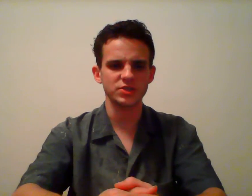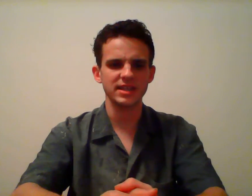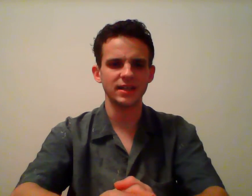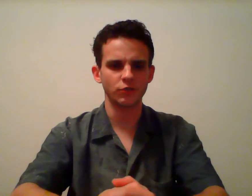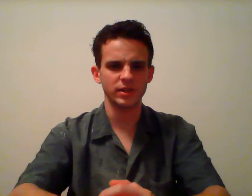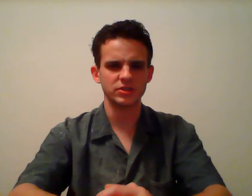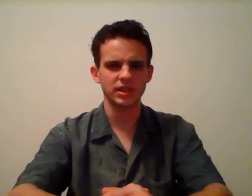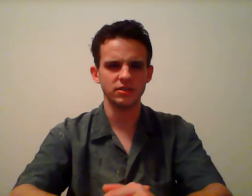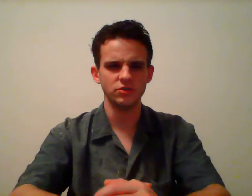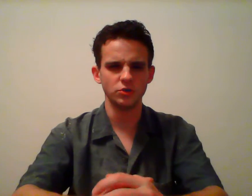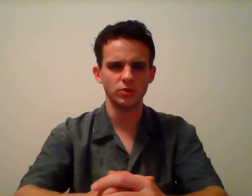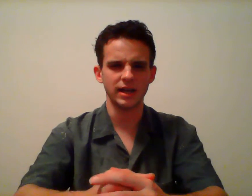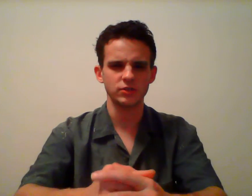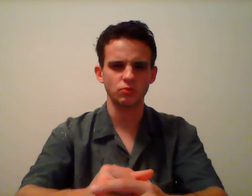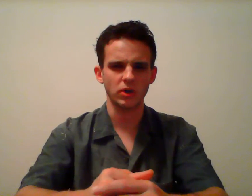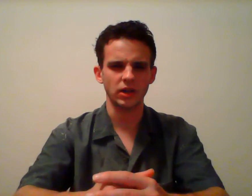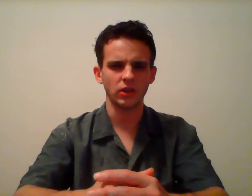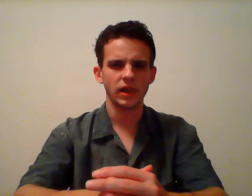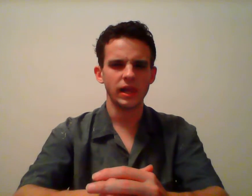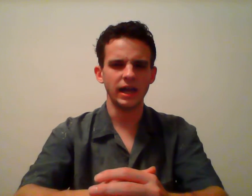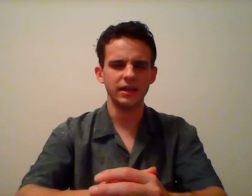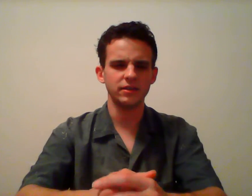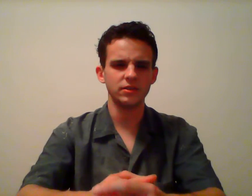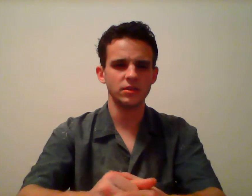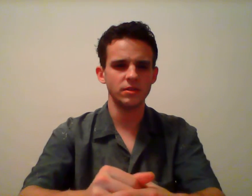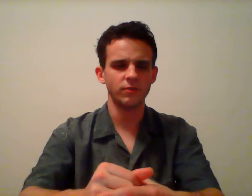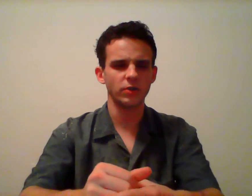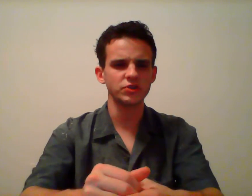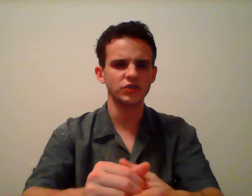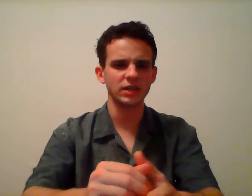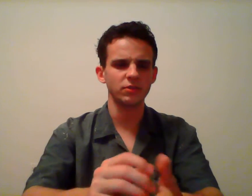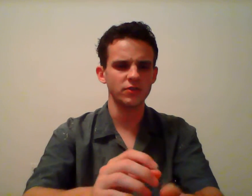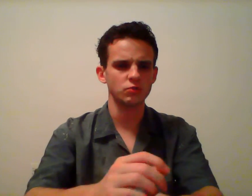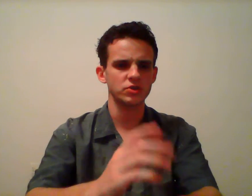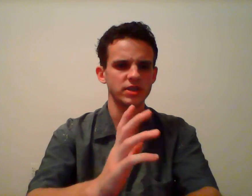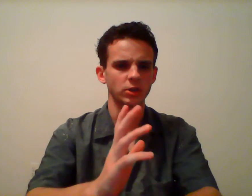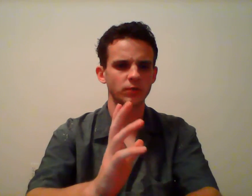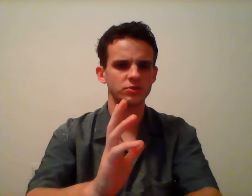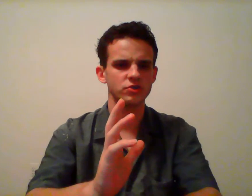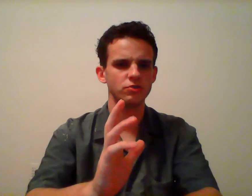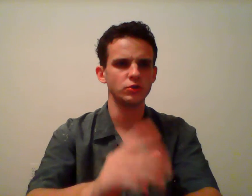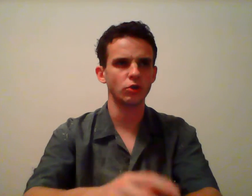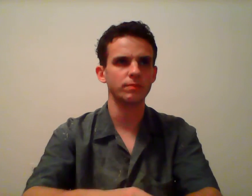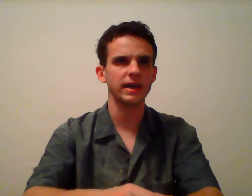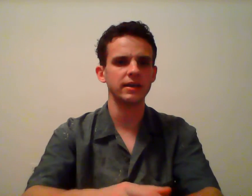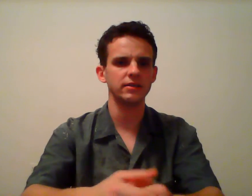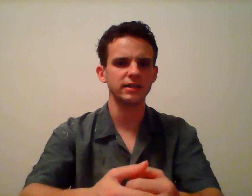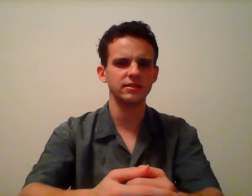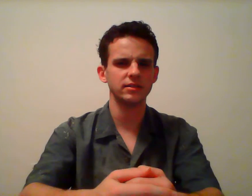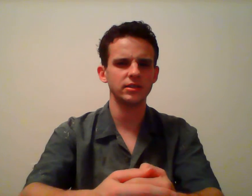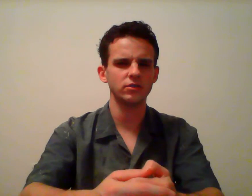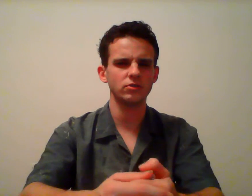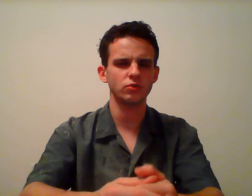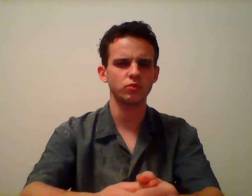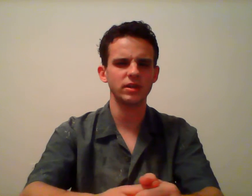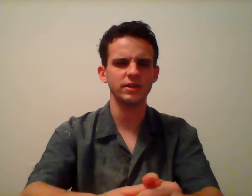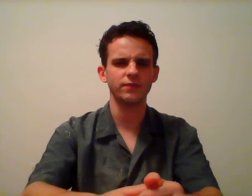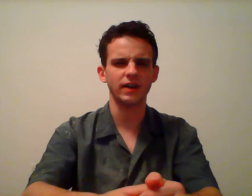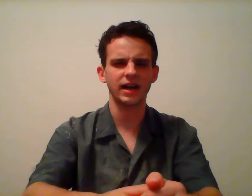state governments can do as well. And the first example of this was Gitlo v. New York back in 1925,